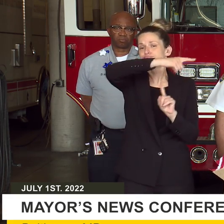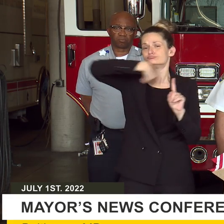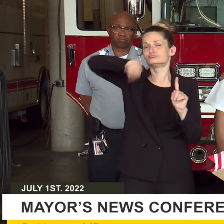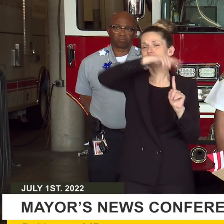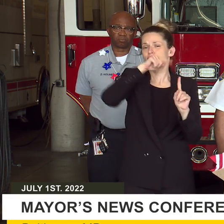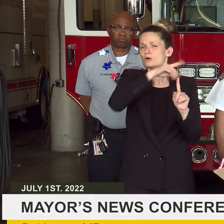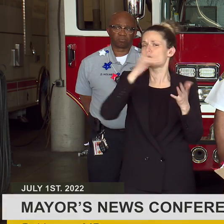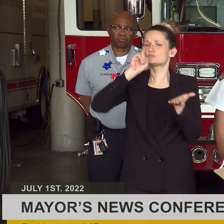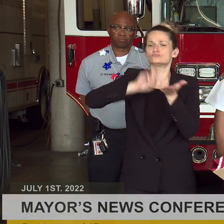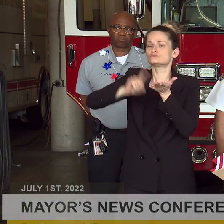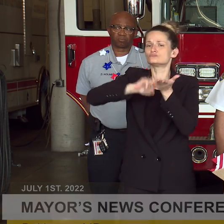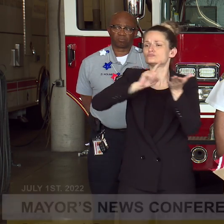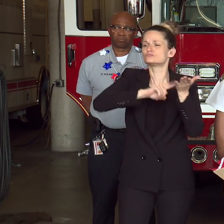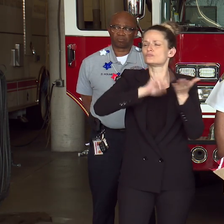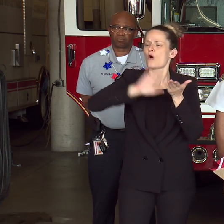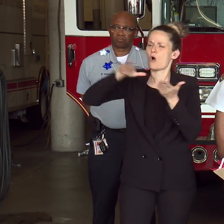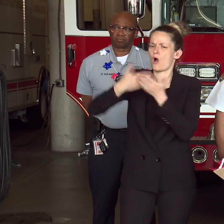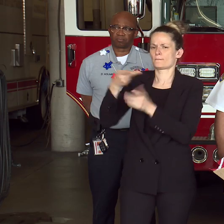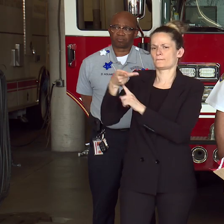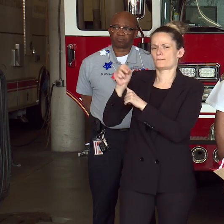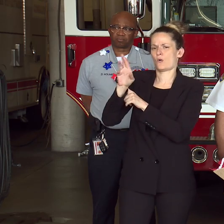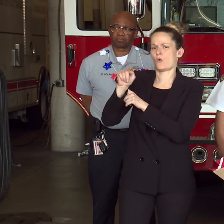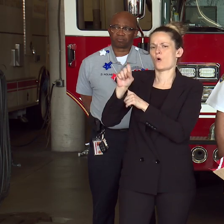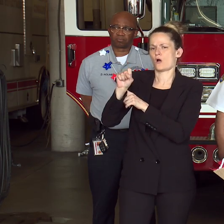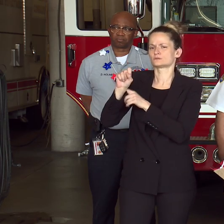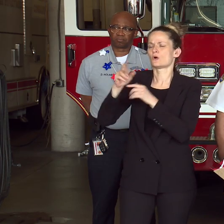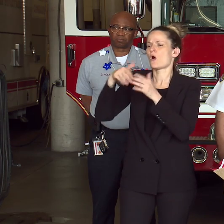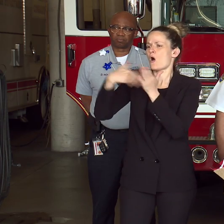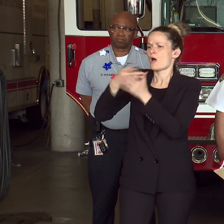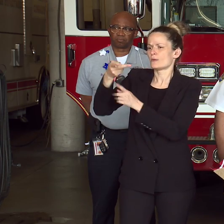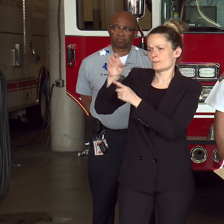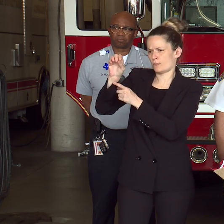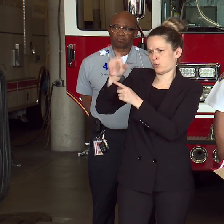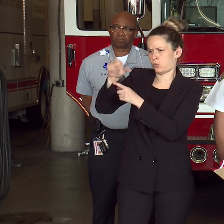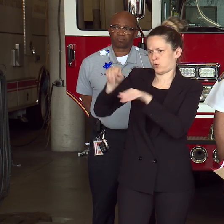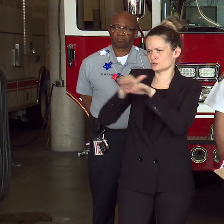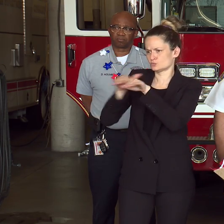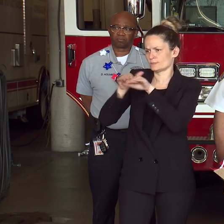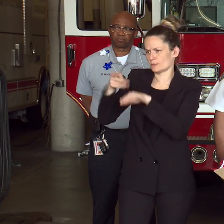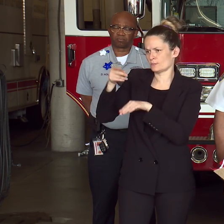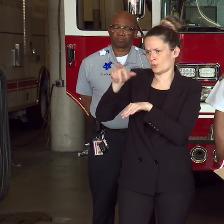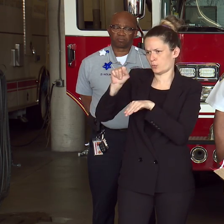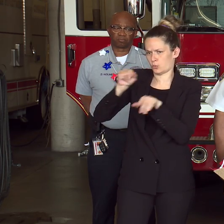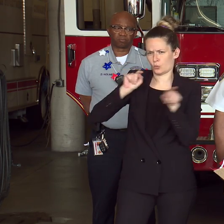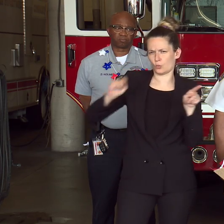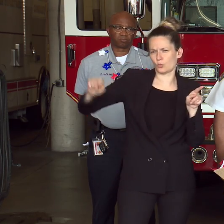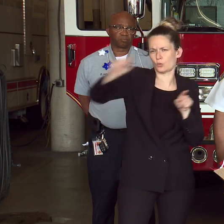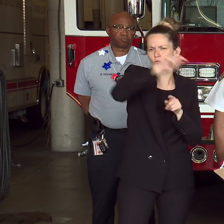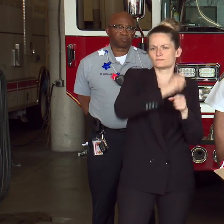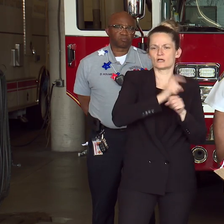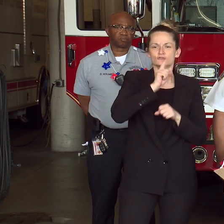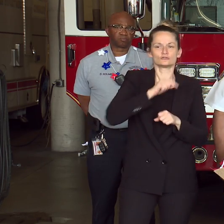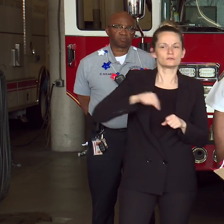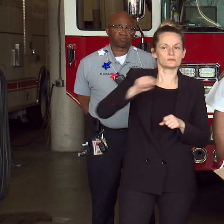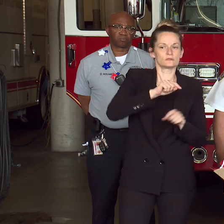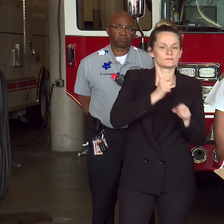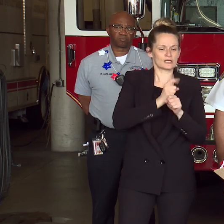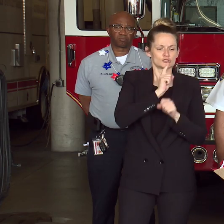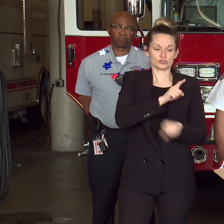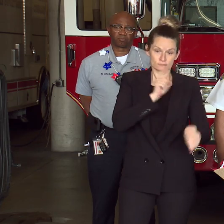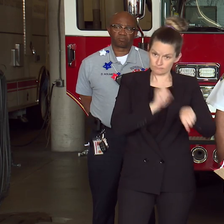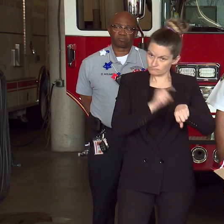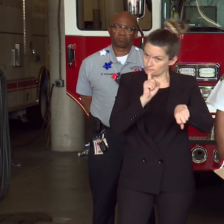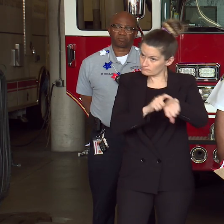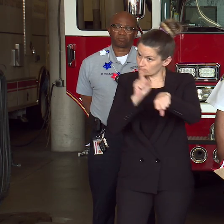pools, all of our pools every single day. What we know is that that pool was successfully closed at 6.30 p.m., but at